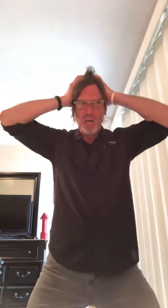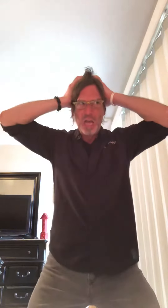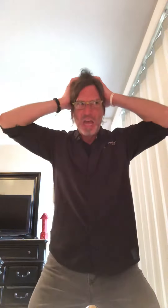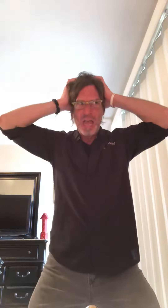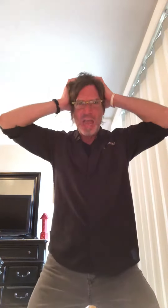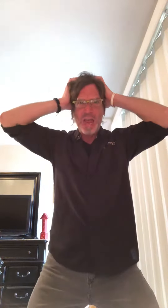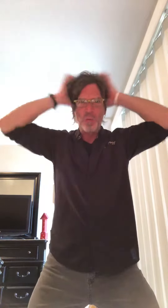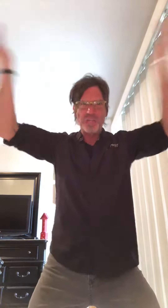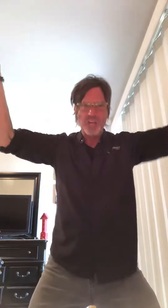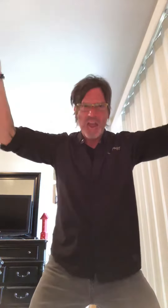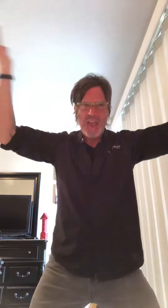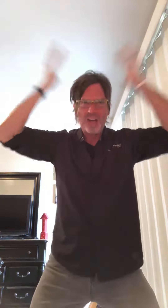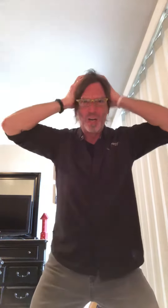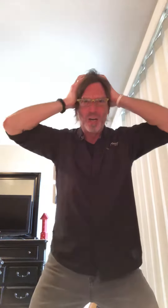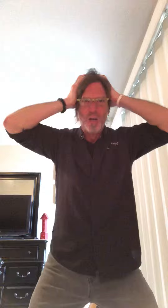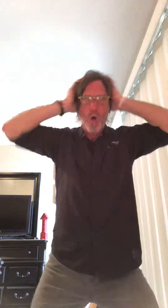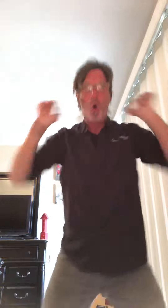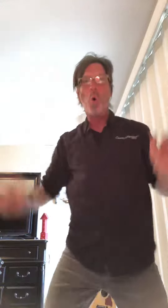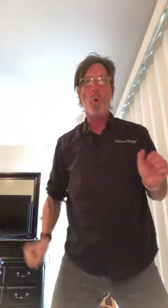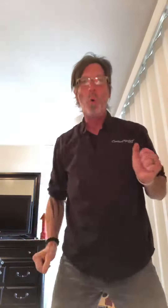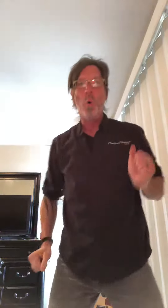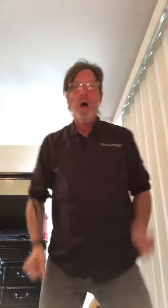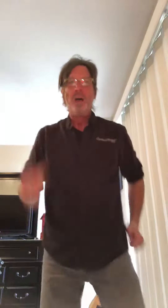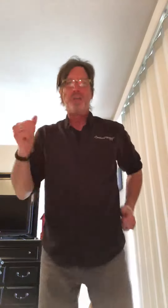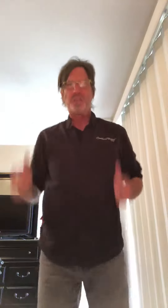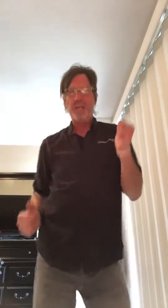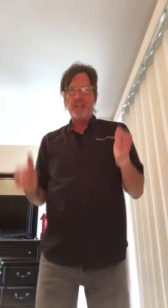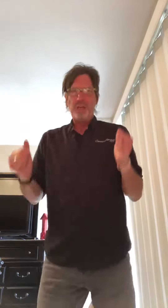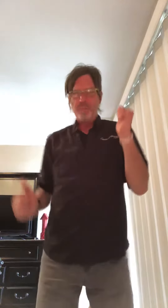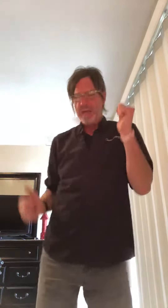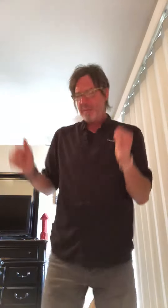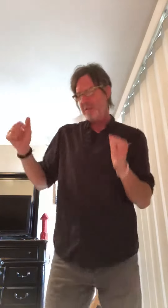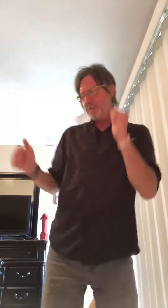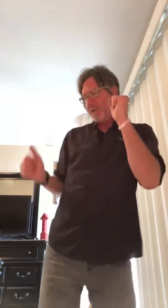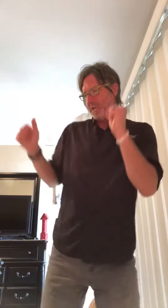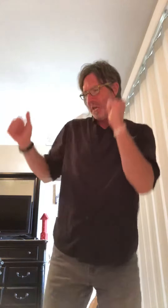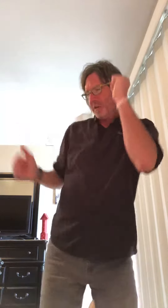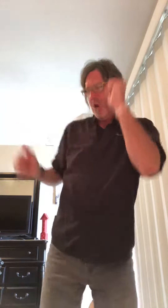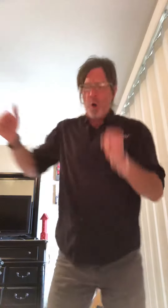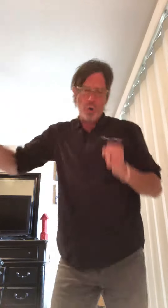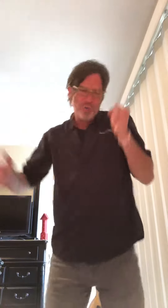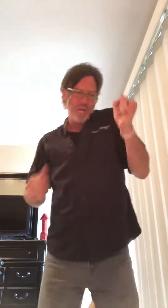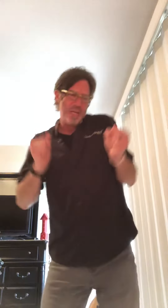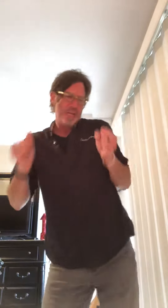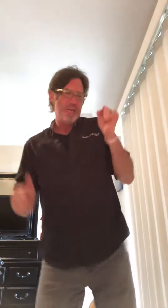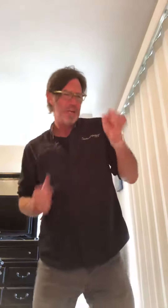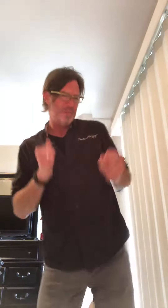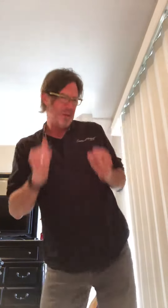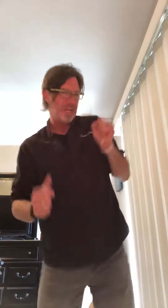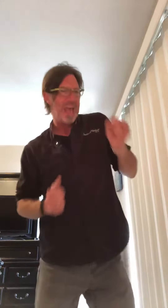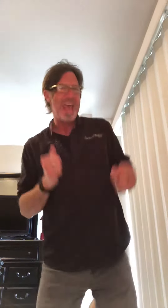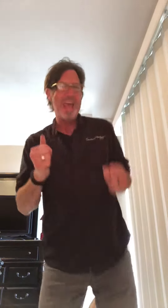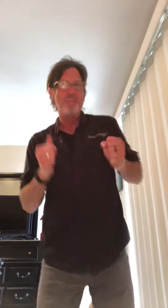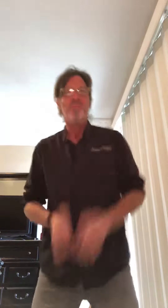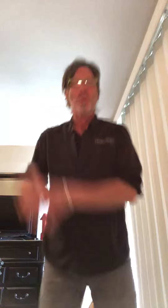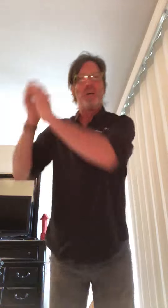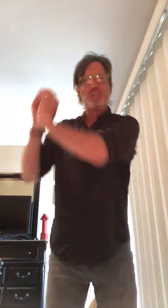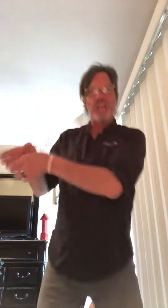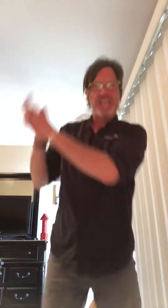hair. Where's your hair? Oh, shake it, baby, shake it, oh, shake it if you can. We'll shake